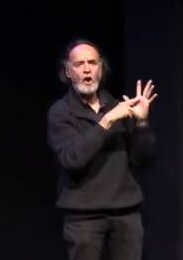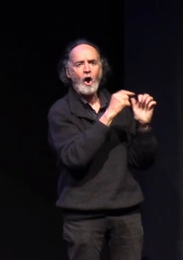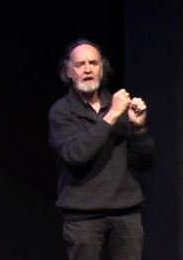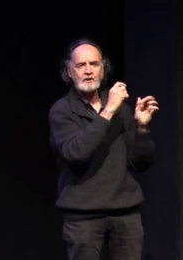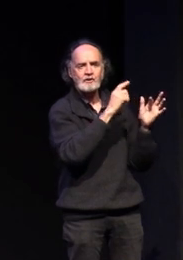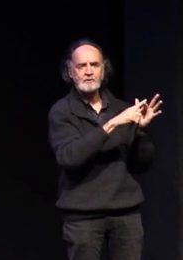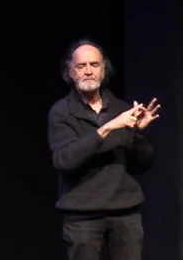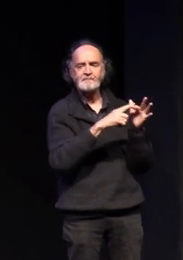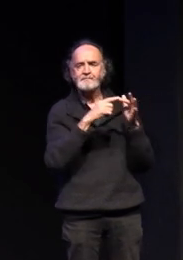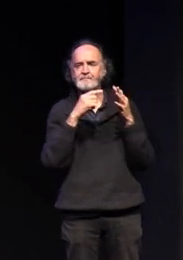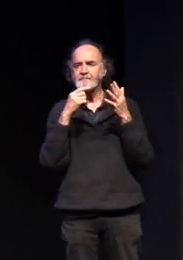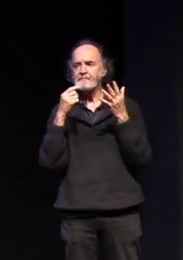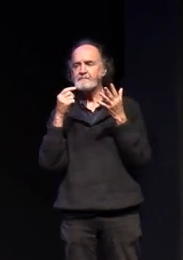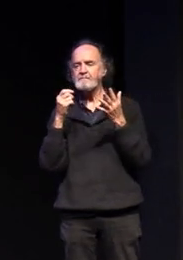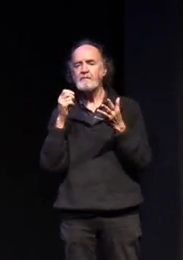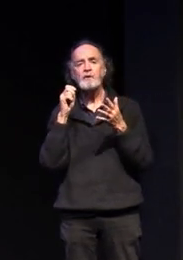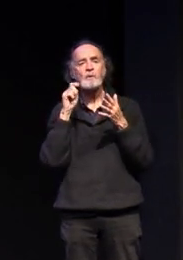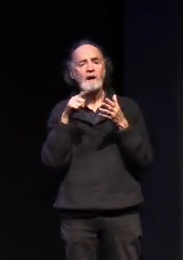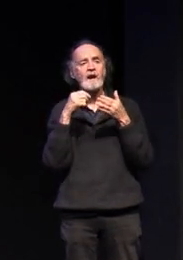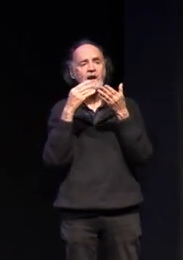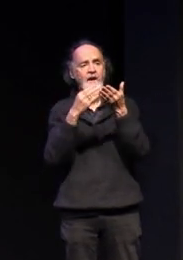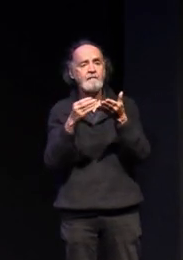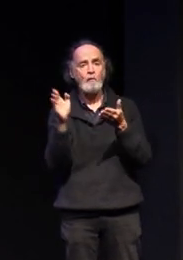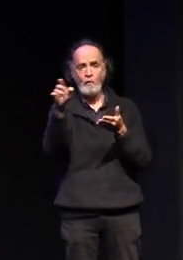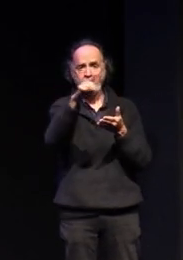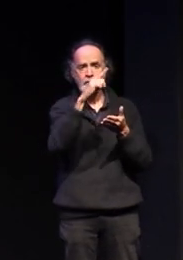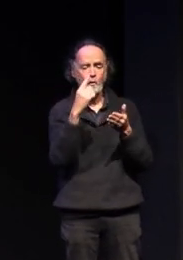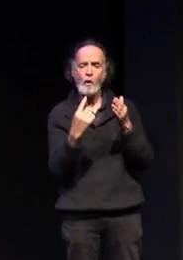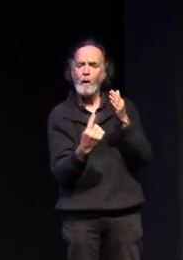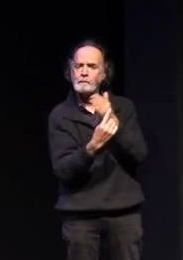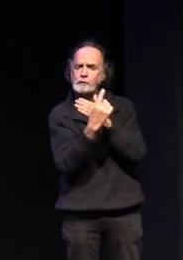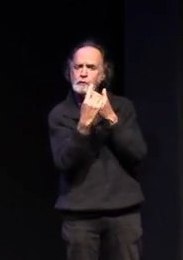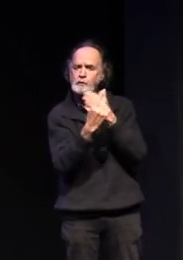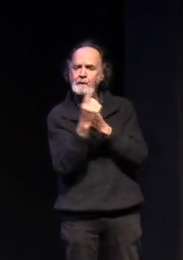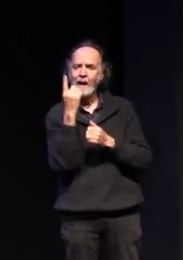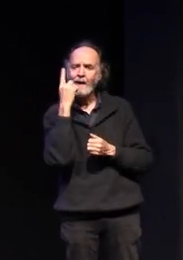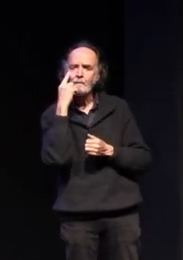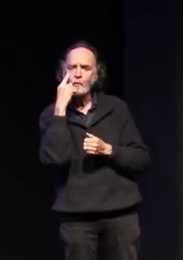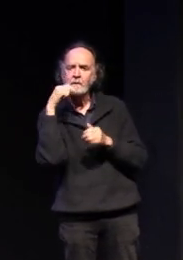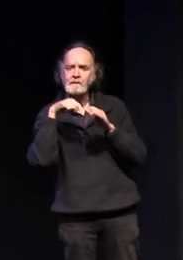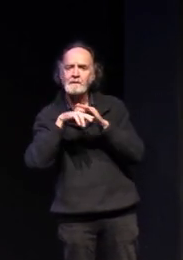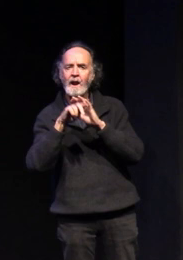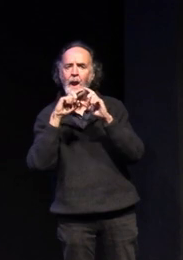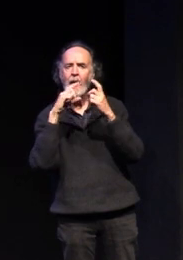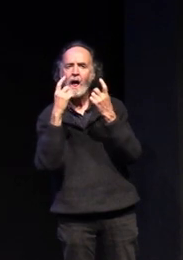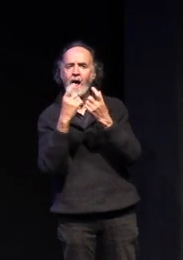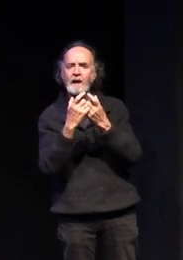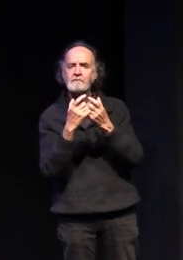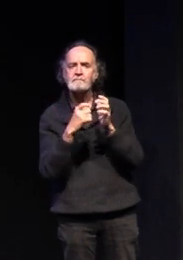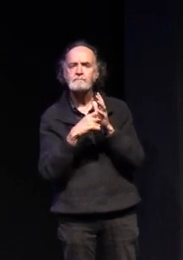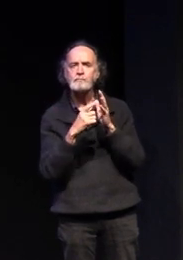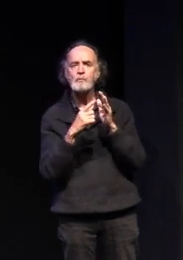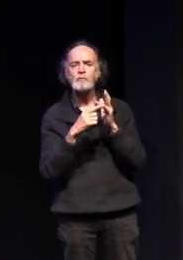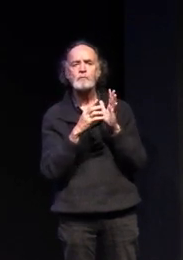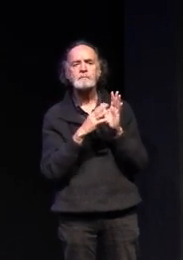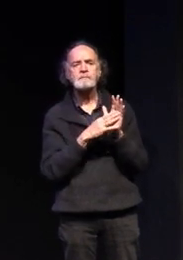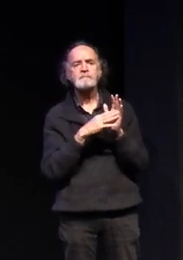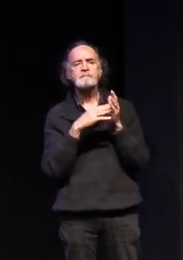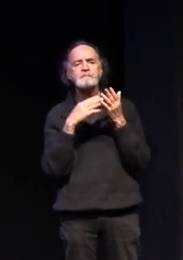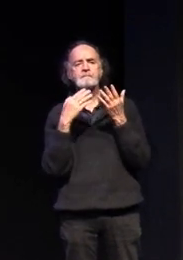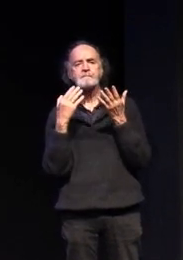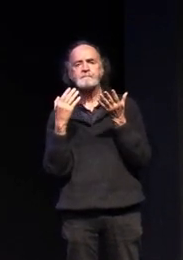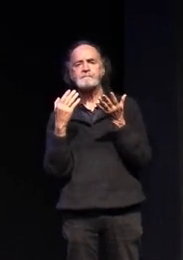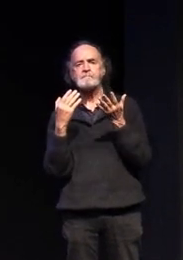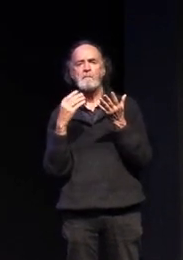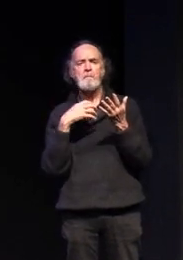at our open day in that you'll get an opportunity to see into some of the classrooms and there's there's